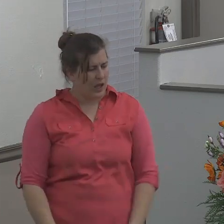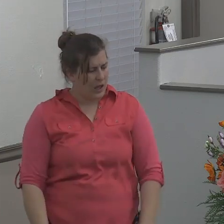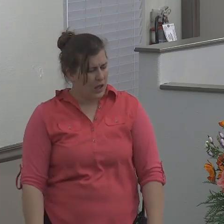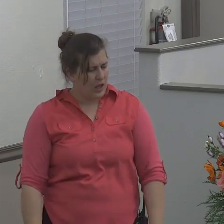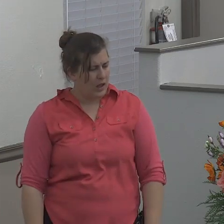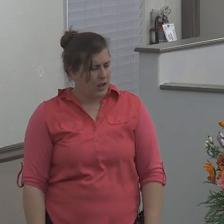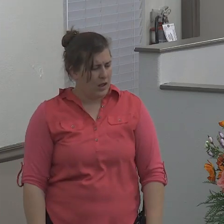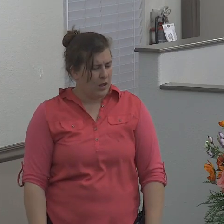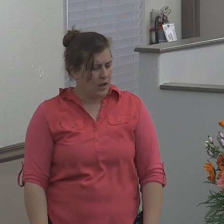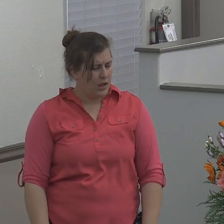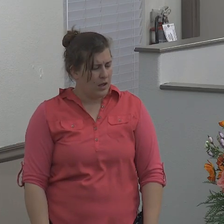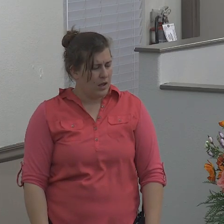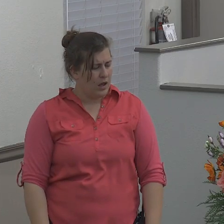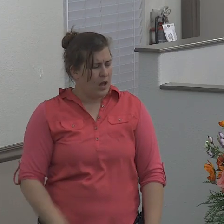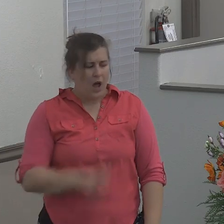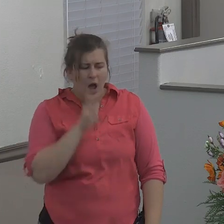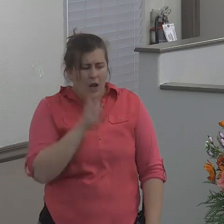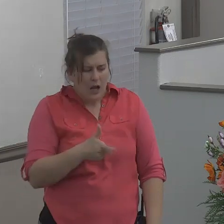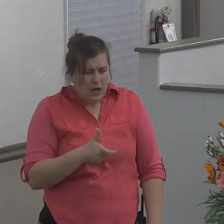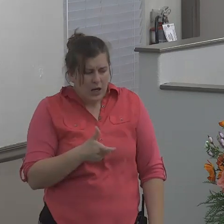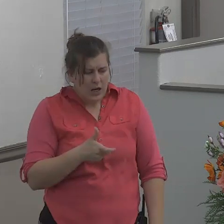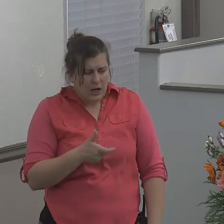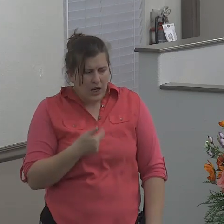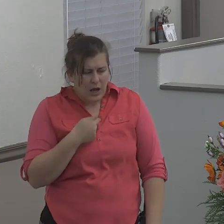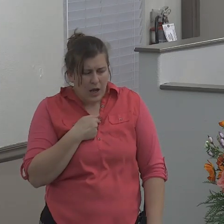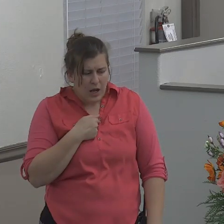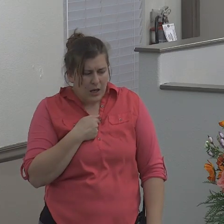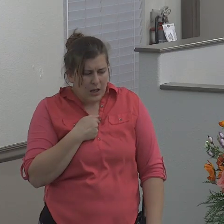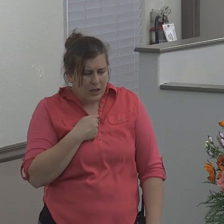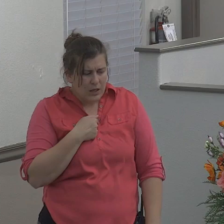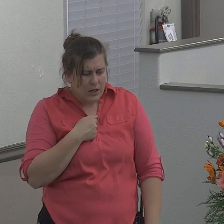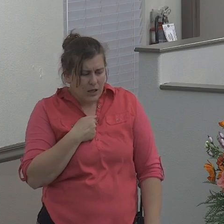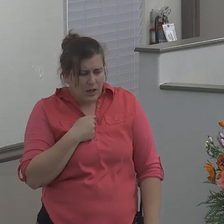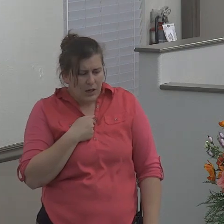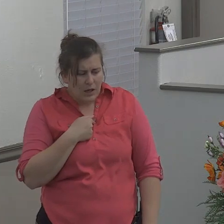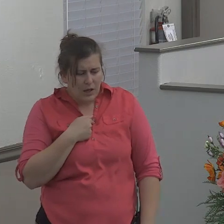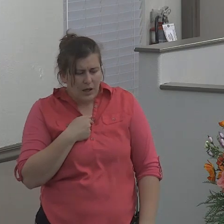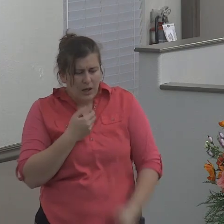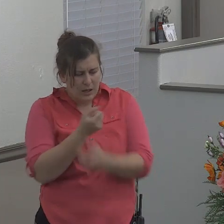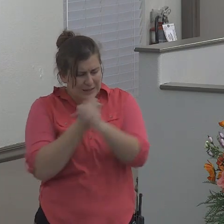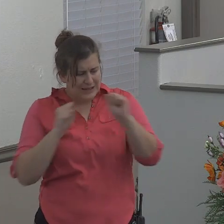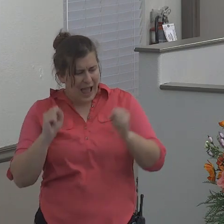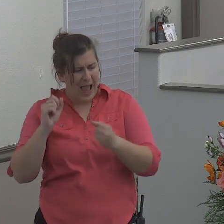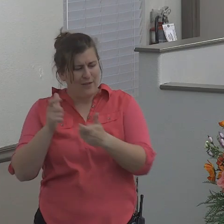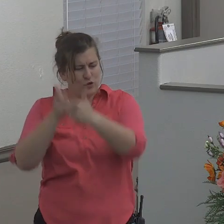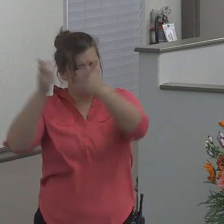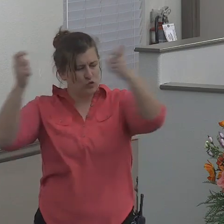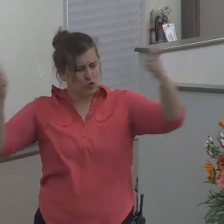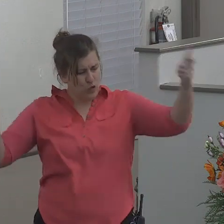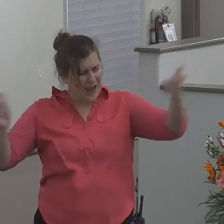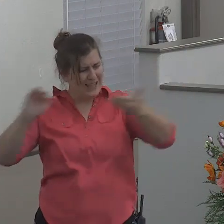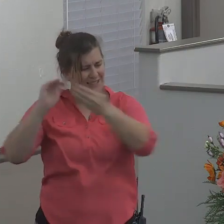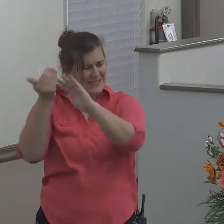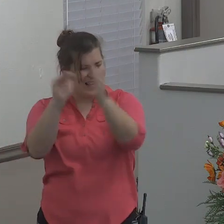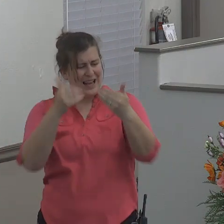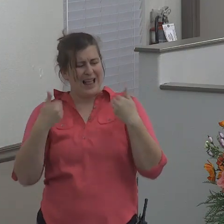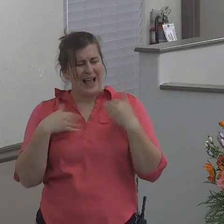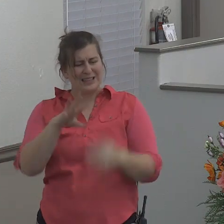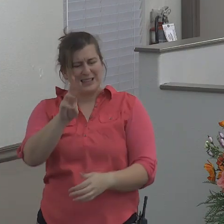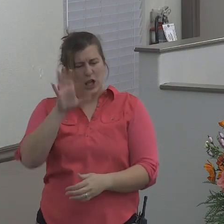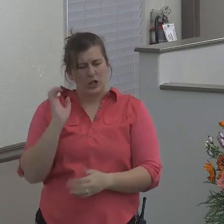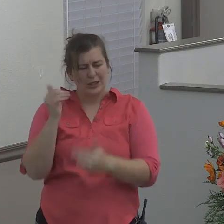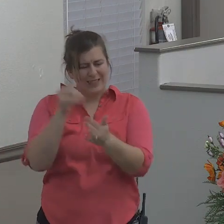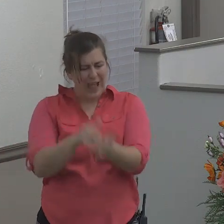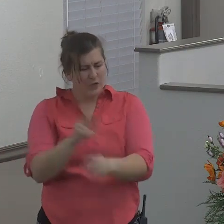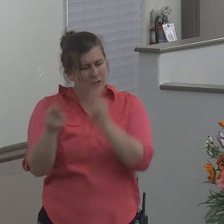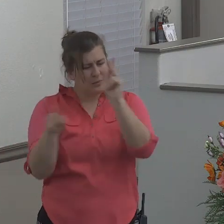should not I spare Nineveh the great city wherein are more than six score thousand persons that